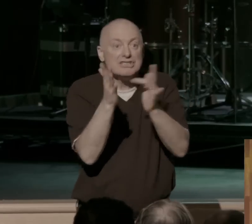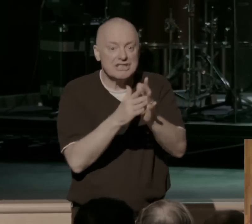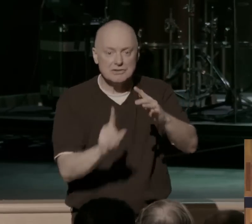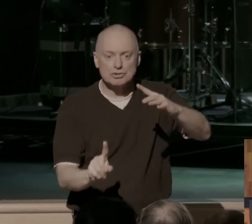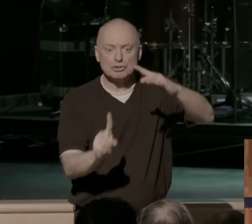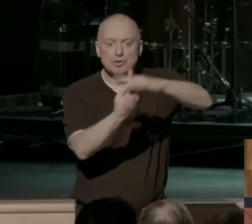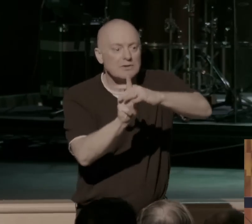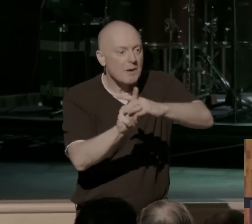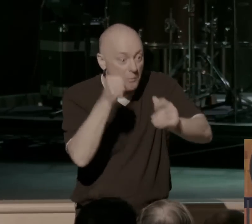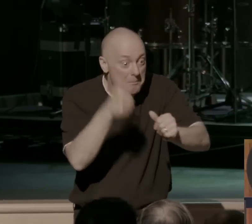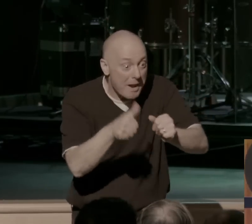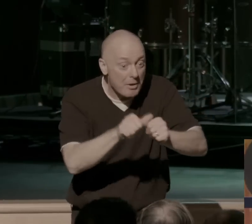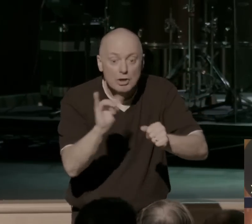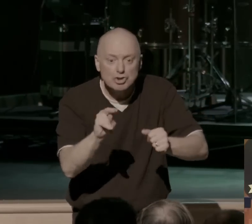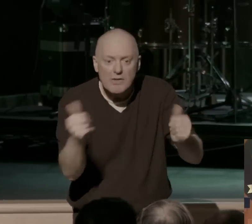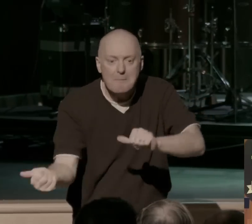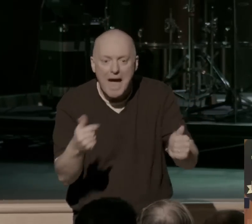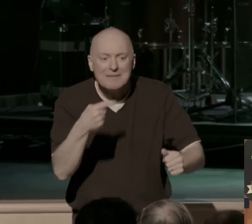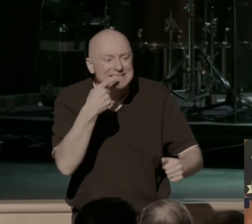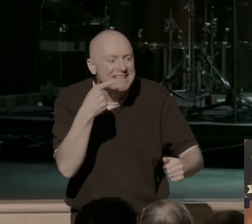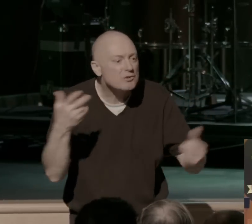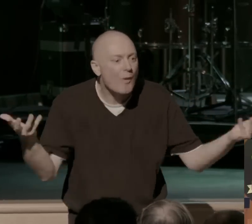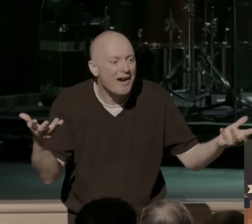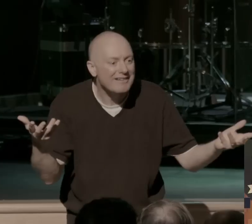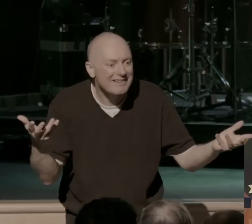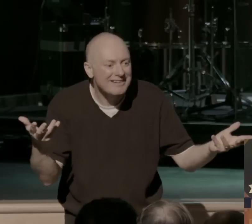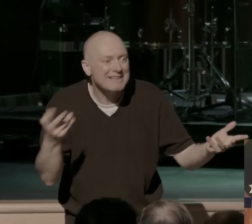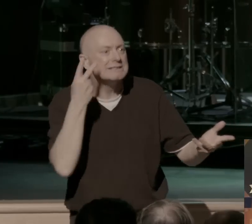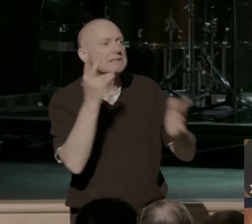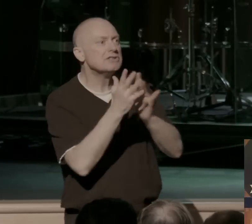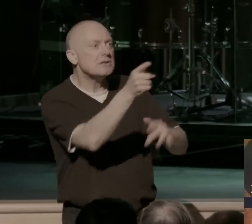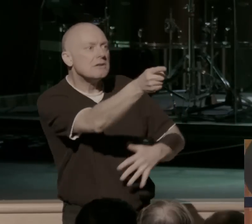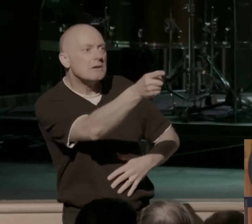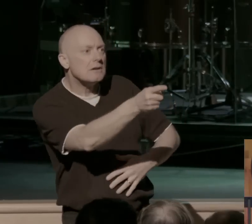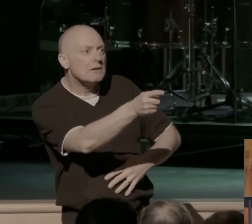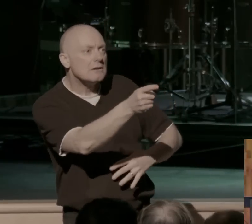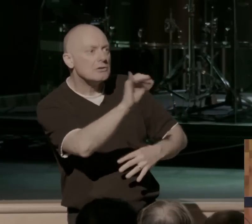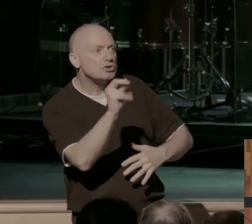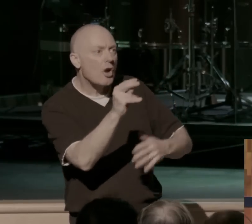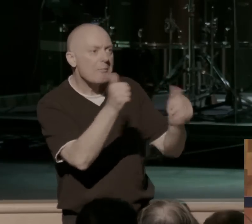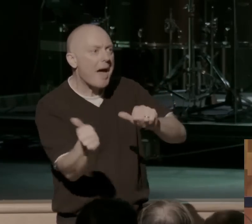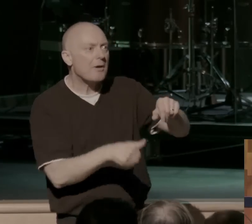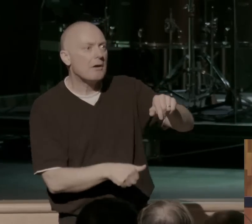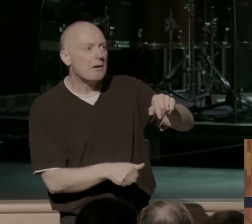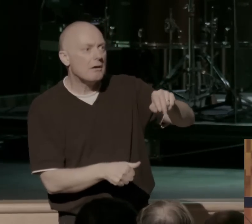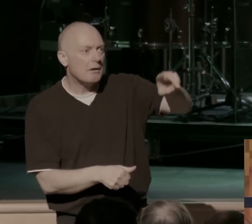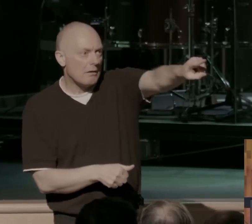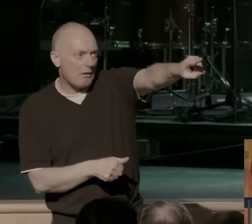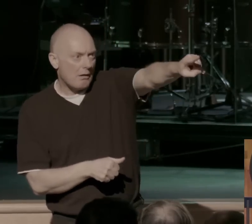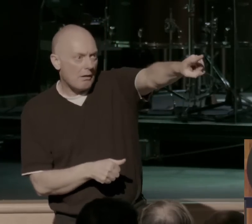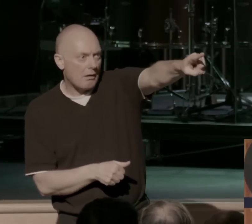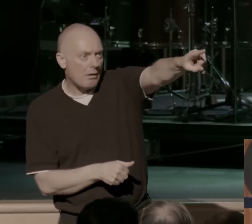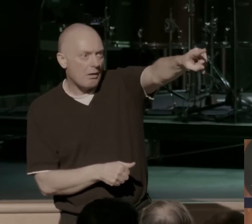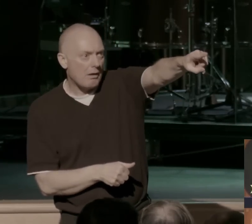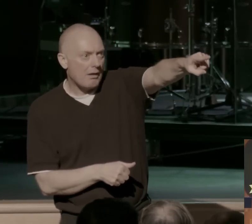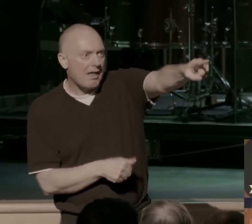scene. Do you remember what John the Baptist yells out when he sees him? John the Baptist calls out, behold the what? The lamb of God.